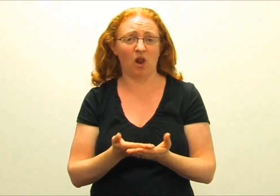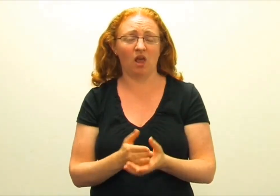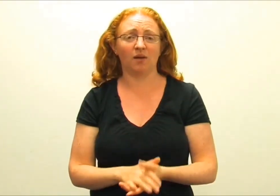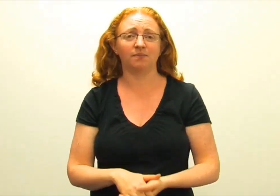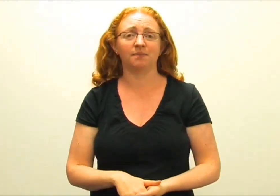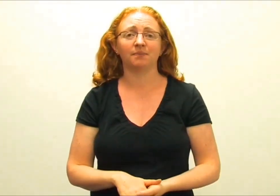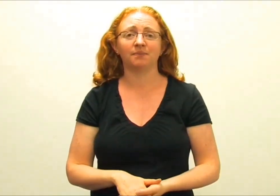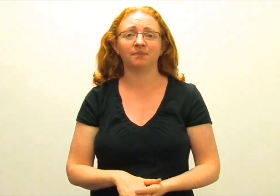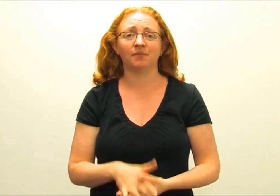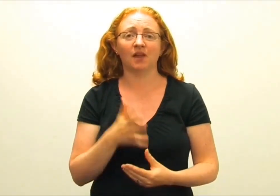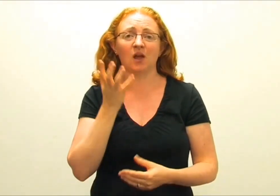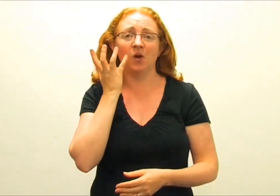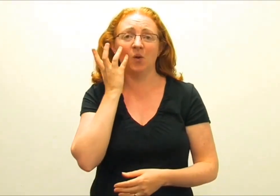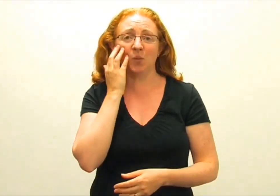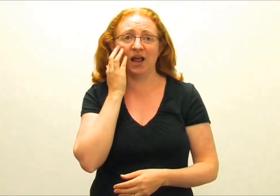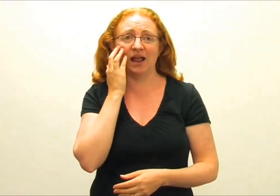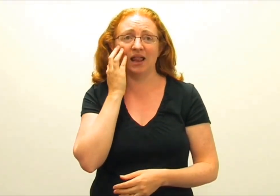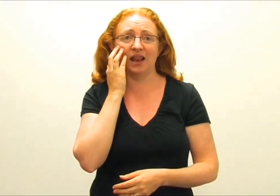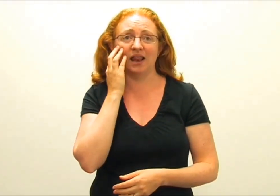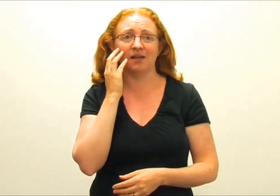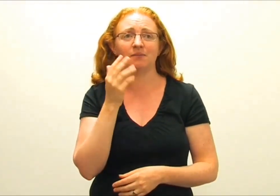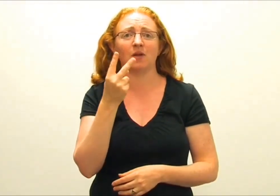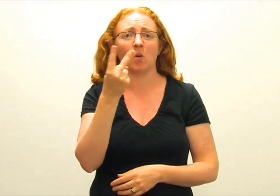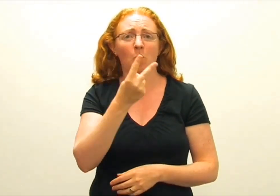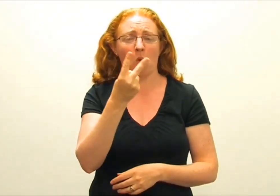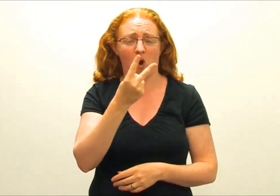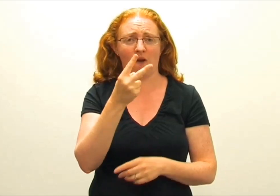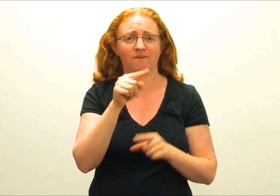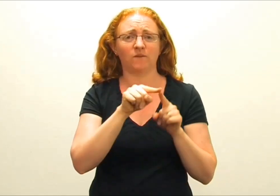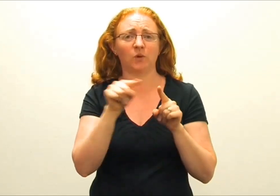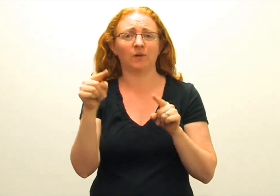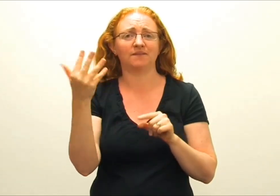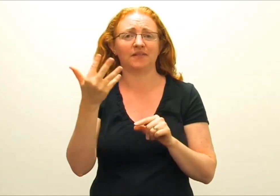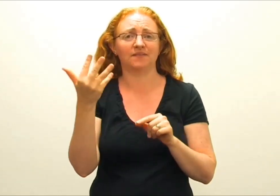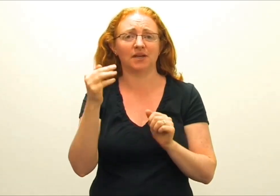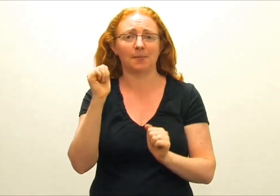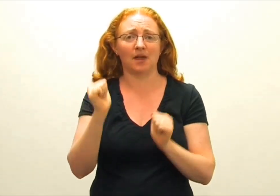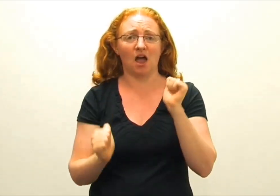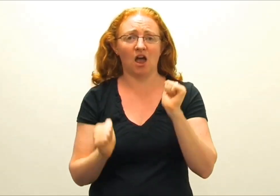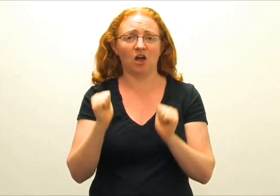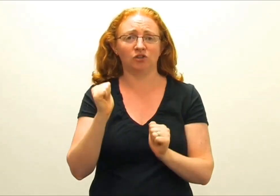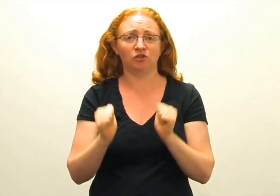And people from around the world. And that will be happening the 12th to the 15th of March